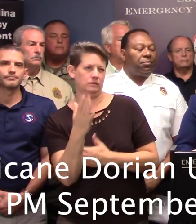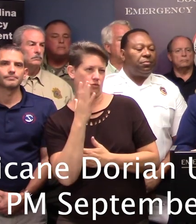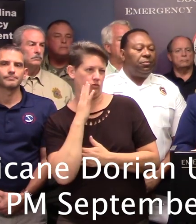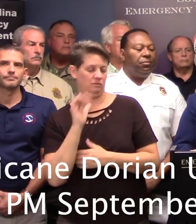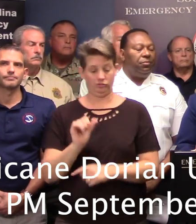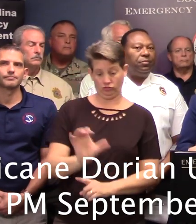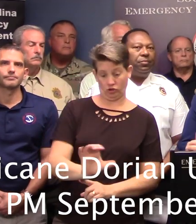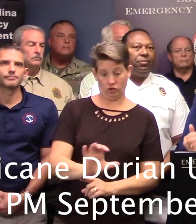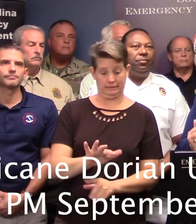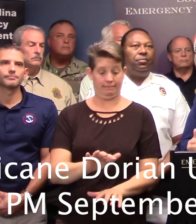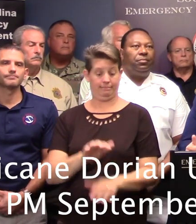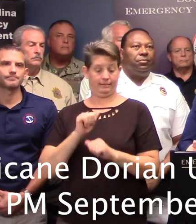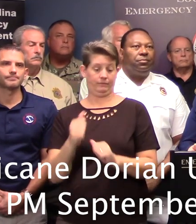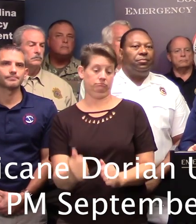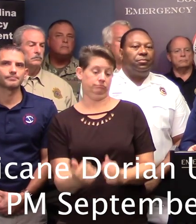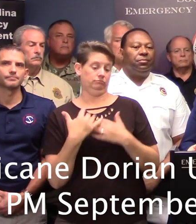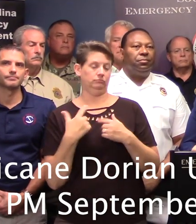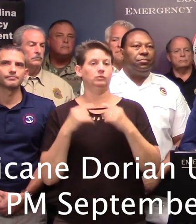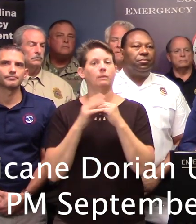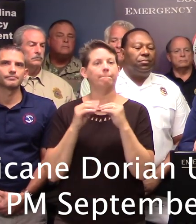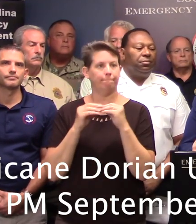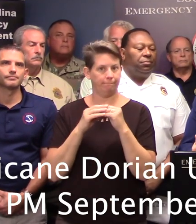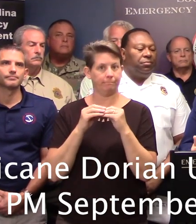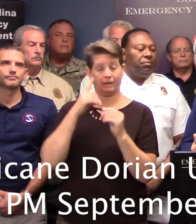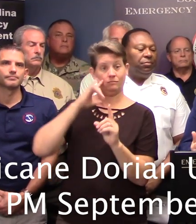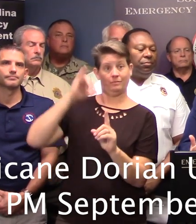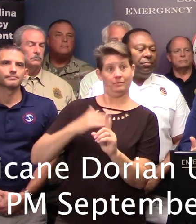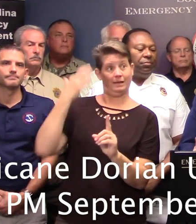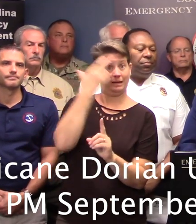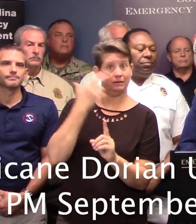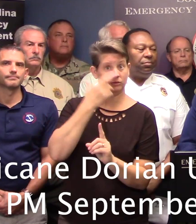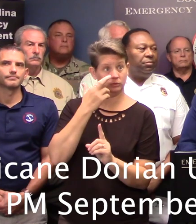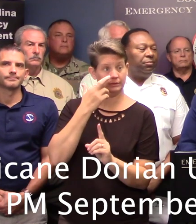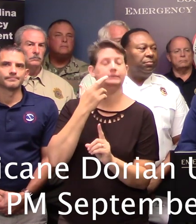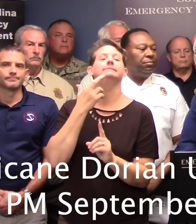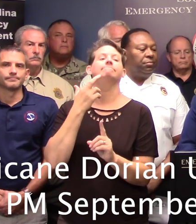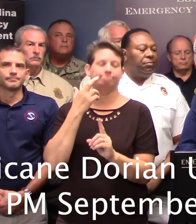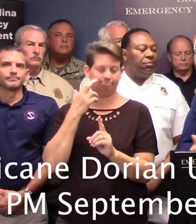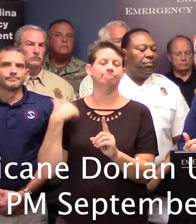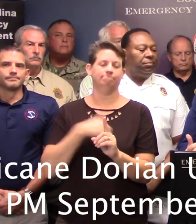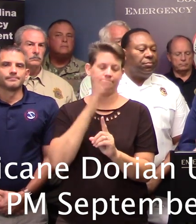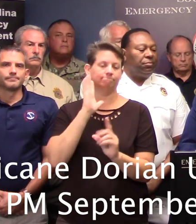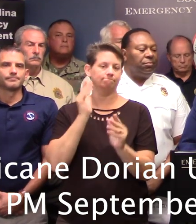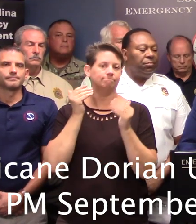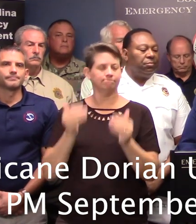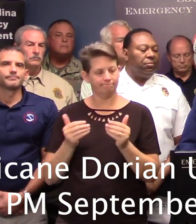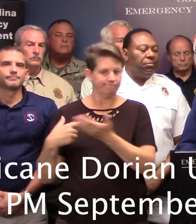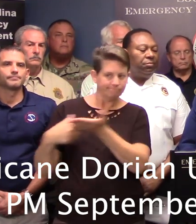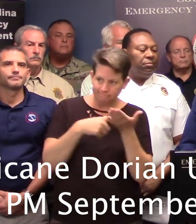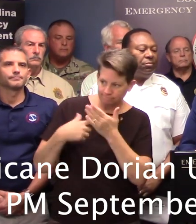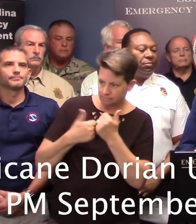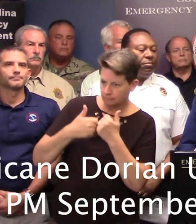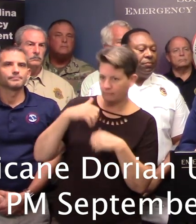Charleston region heading up towards Columbia, and due to that increased traffic flow, we consulted with our